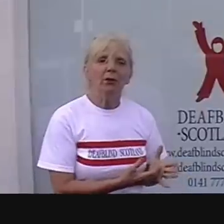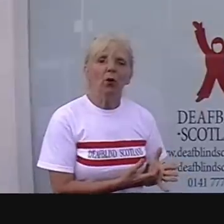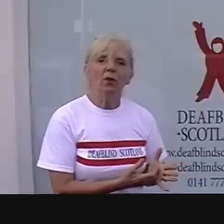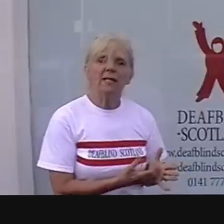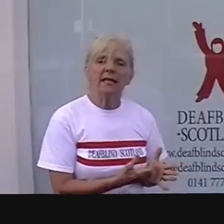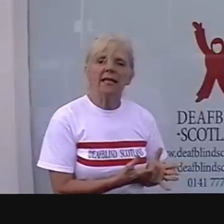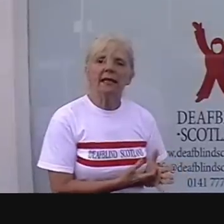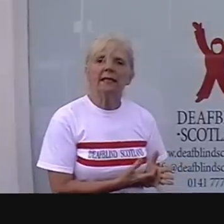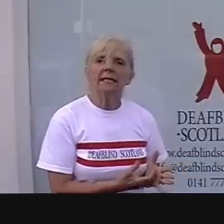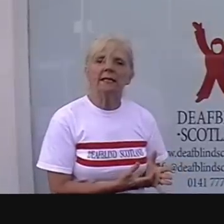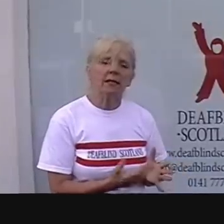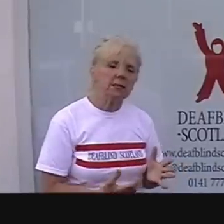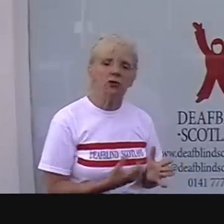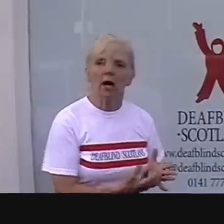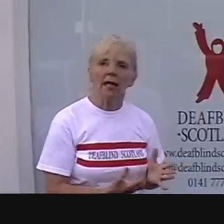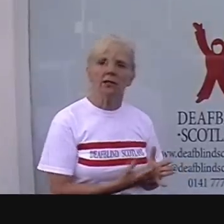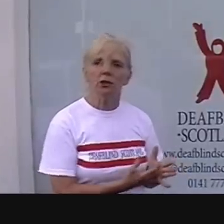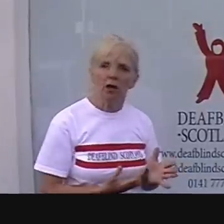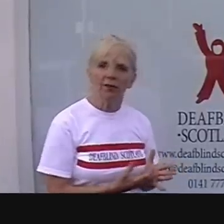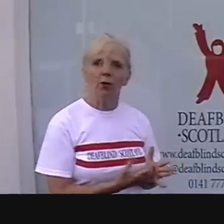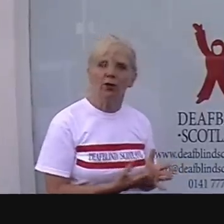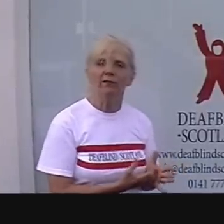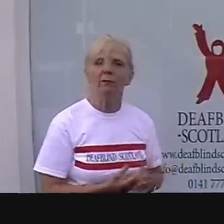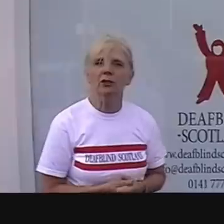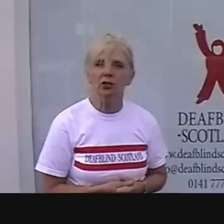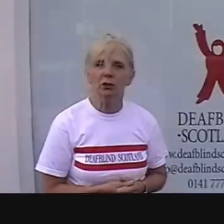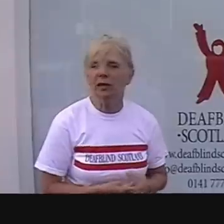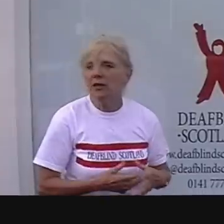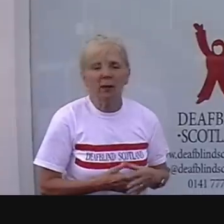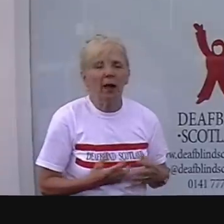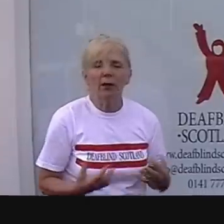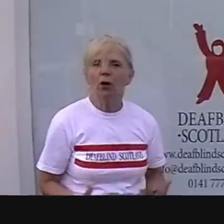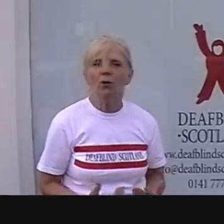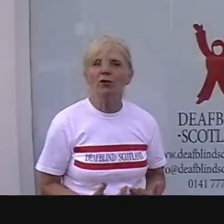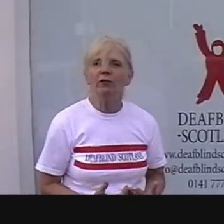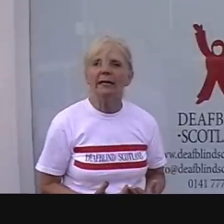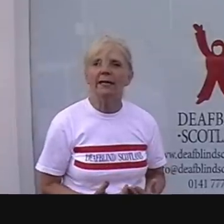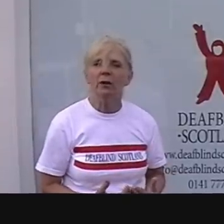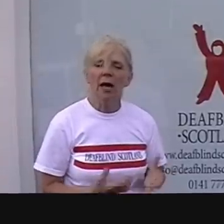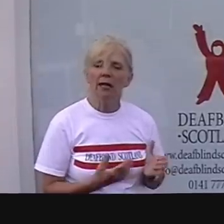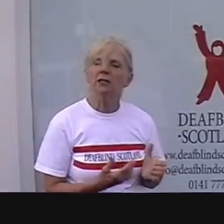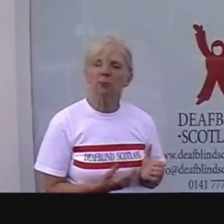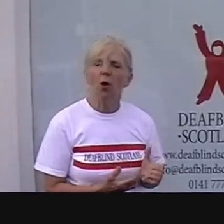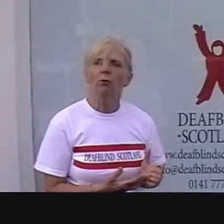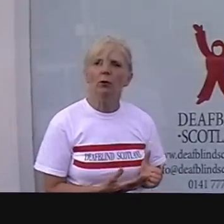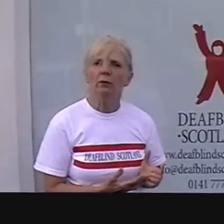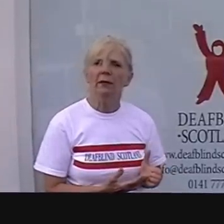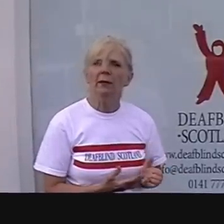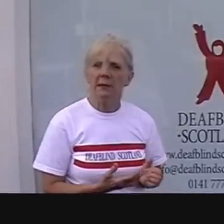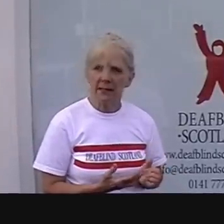because in the early days Christine tried to shove in all the information she could It's become a lot more refined now and a small movement means a